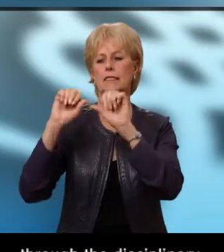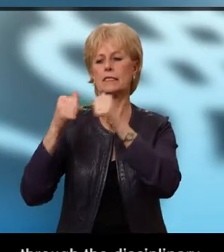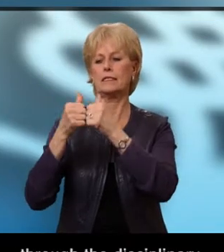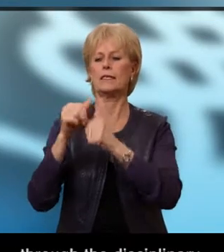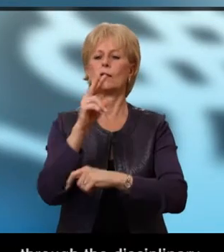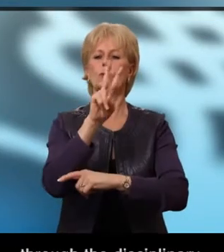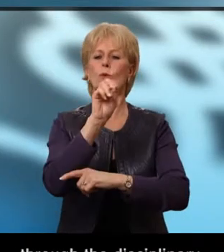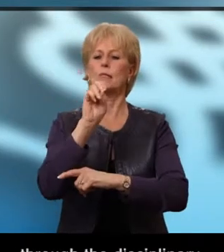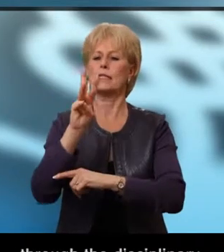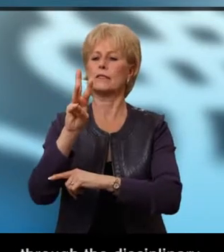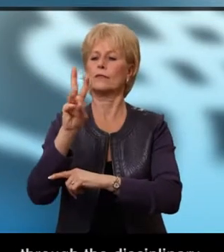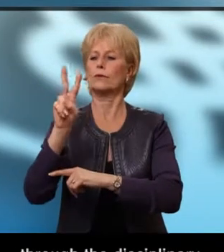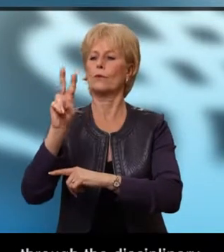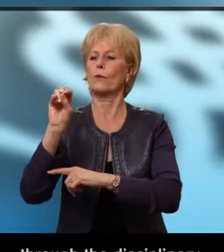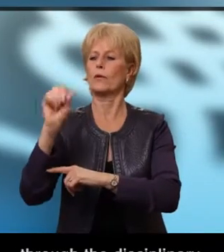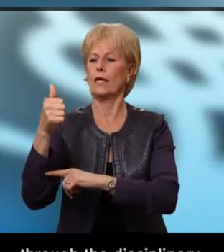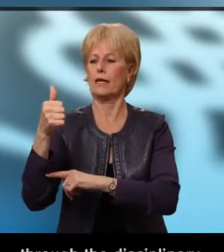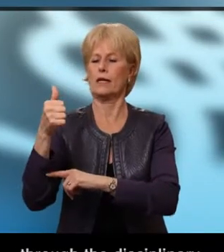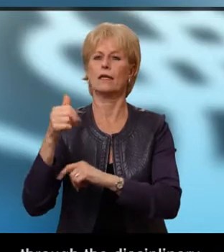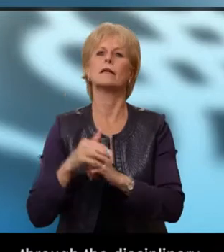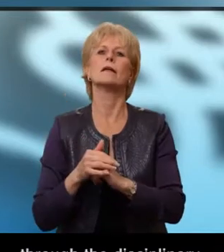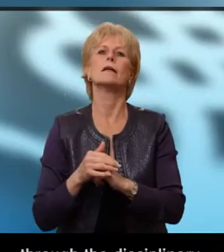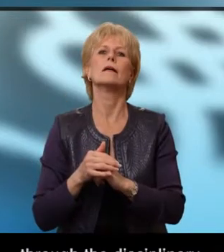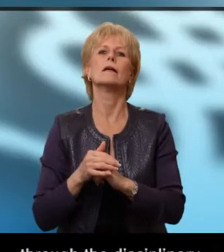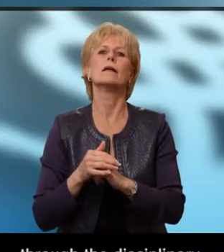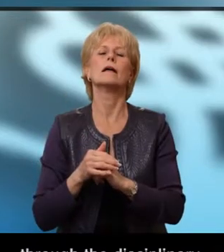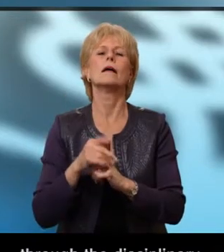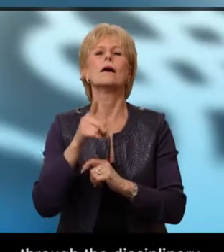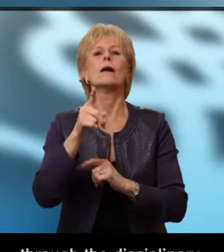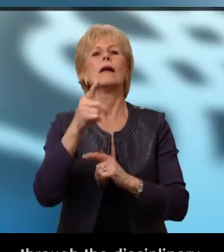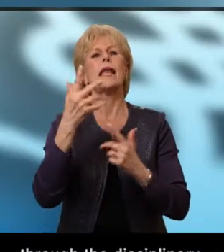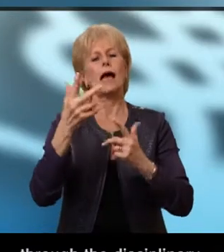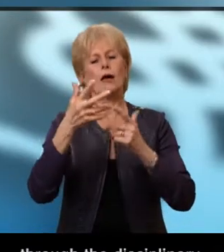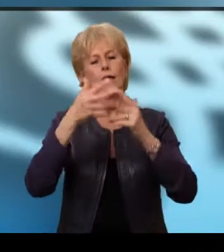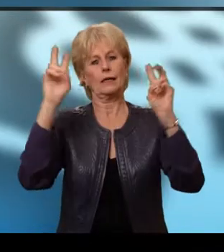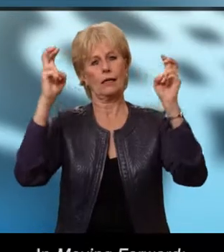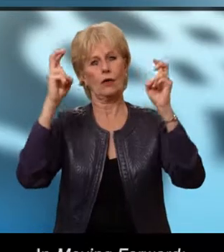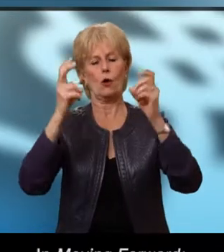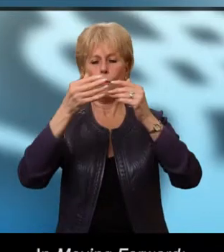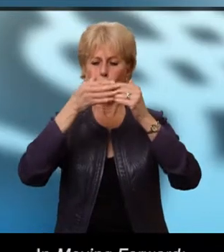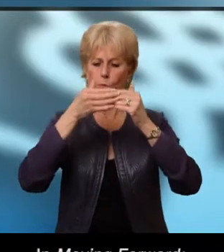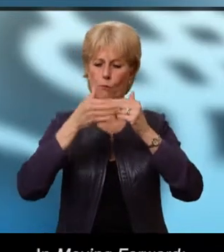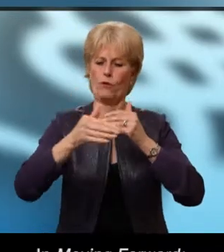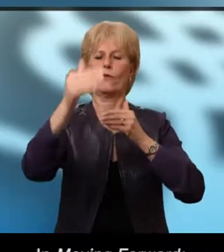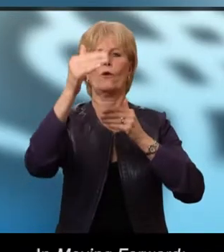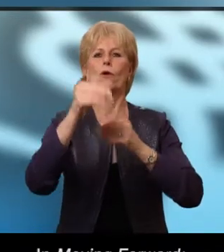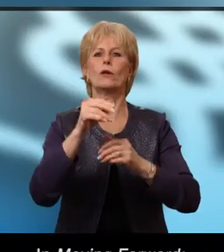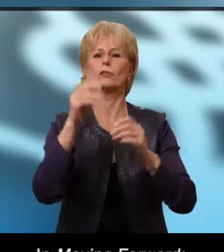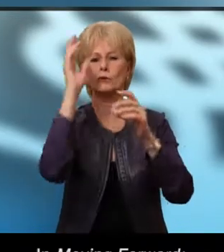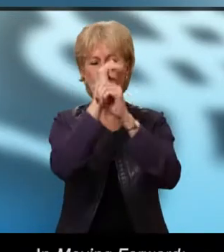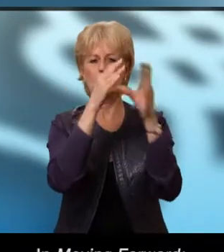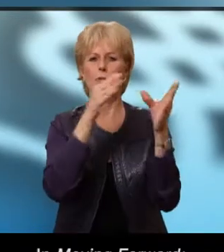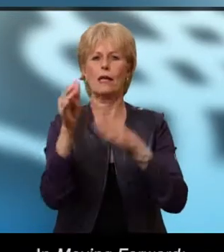2006 to 2010. In Moving Forward, Strategic Plan